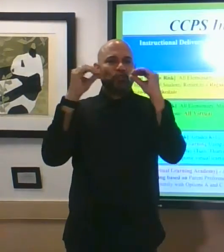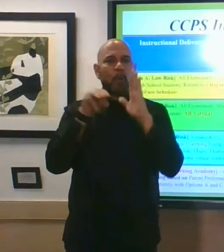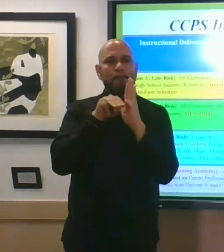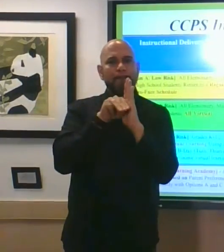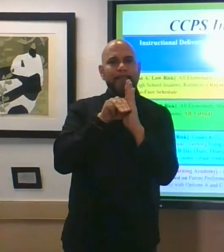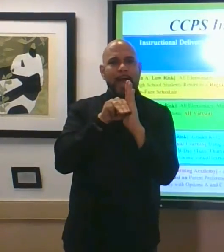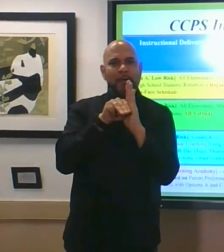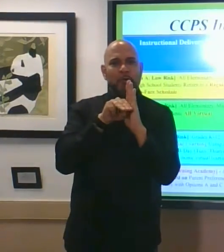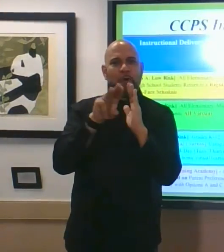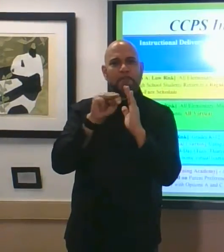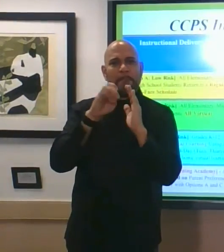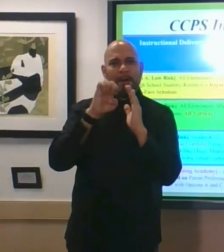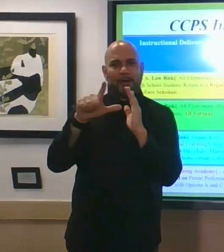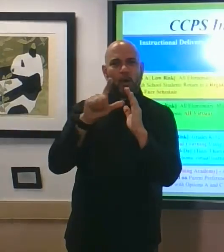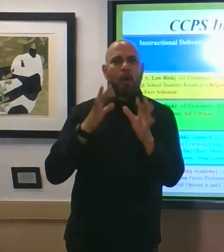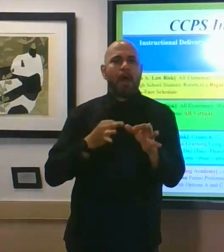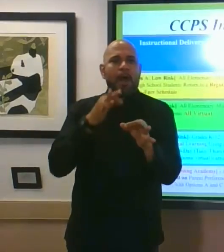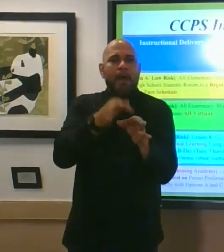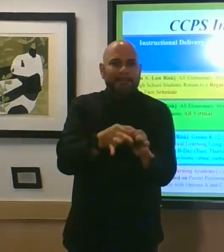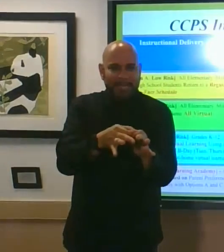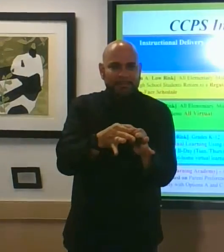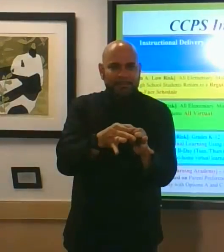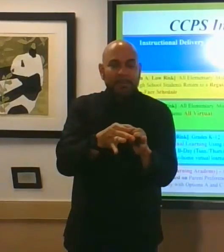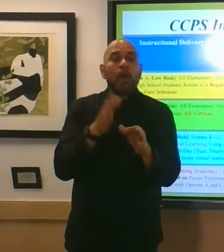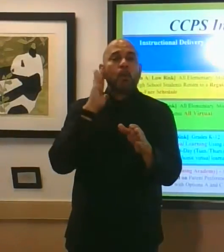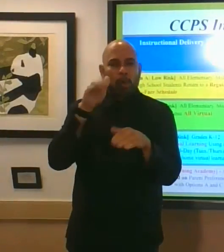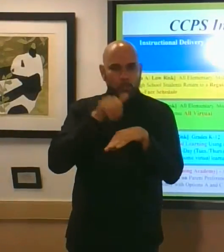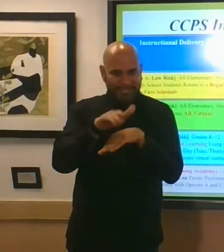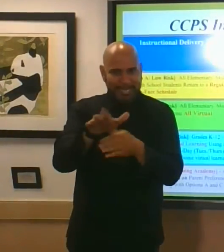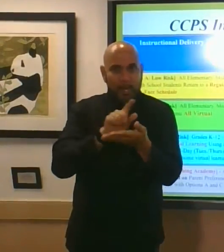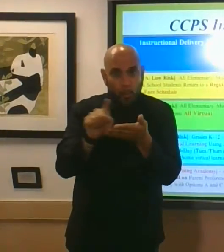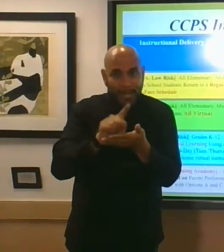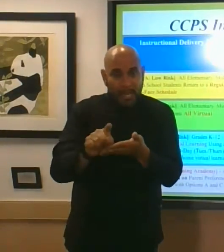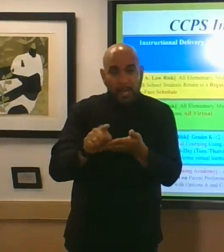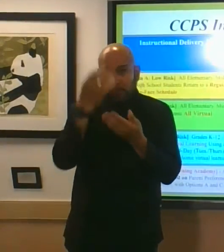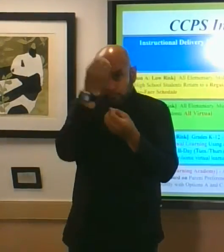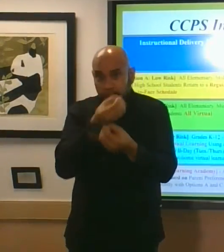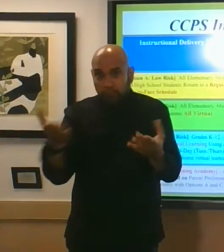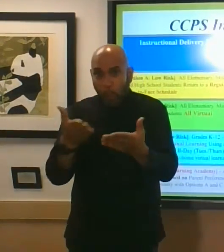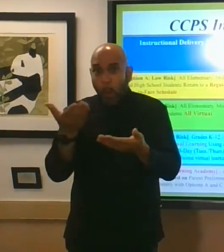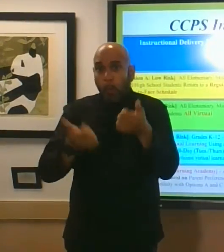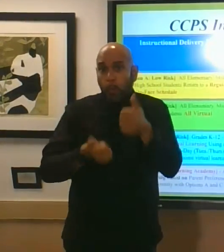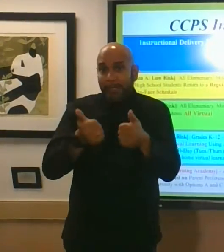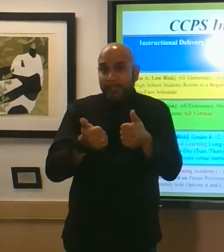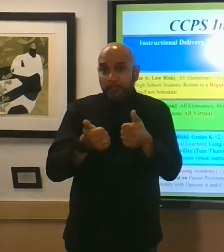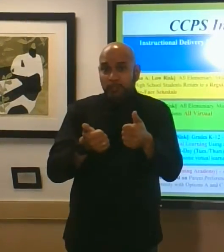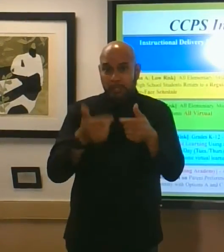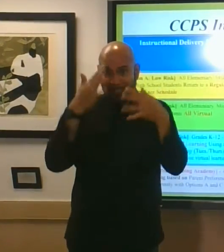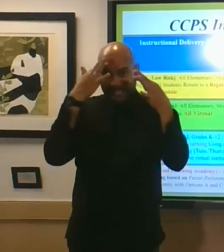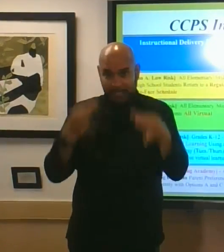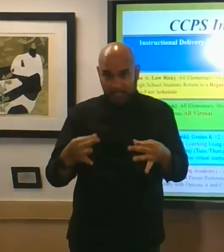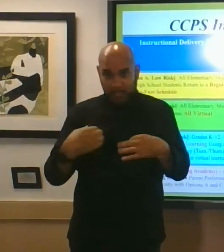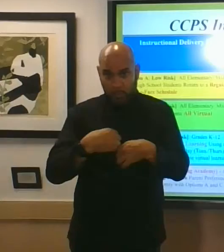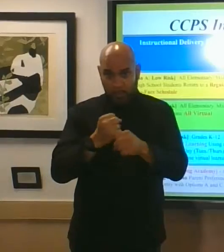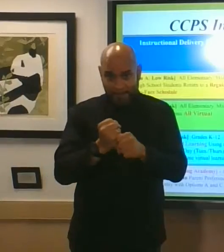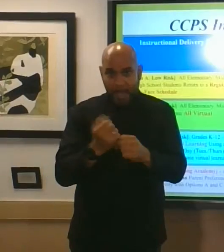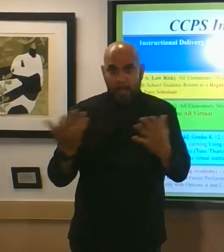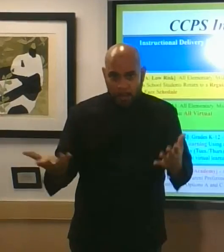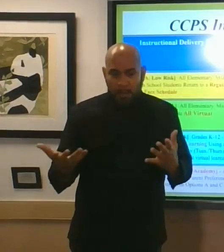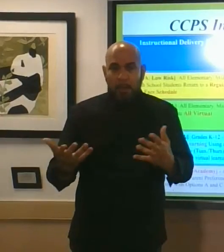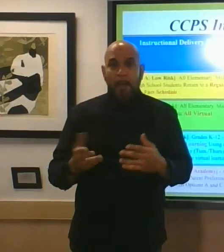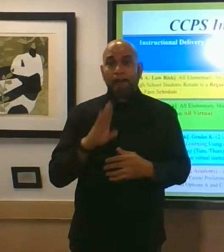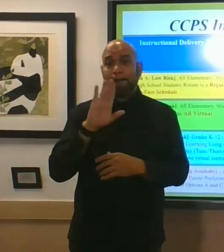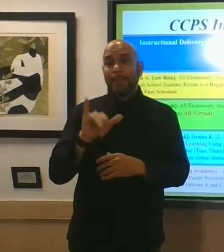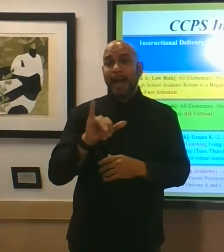imo updates we'll send those out weekly to let you know which way we're leaning and by july 28th when i do the